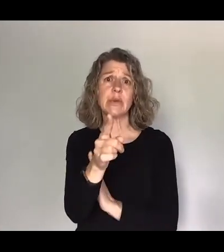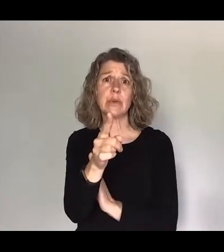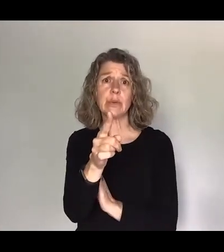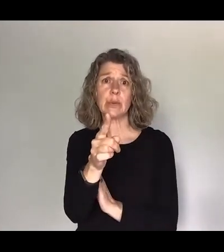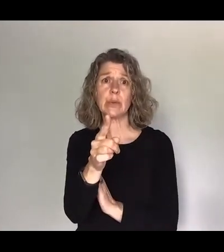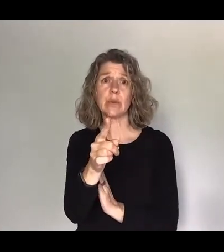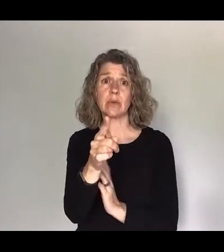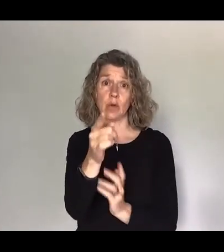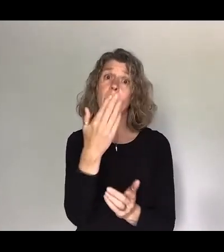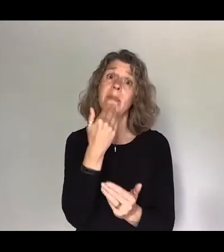just come forward and we'd love to pray